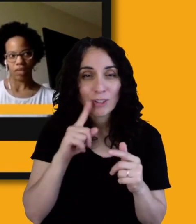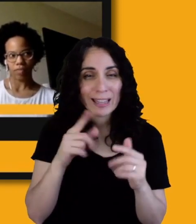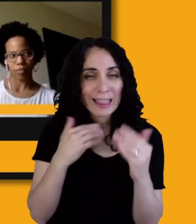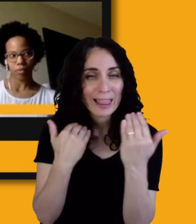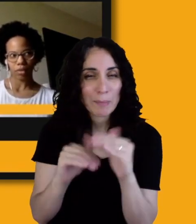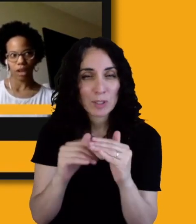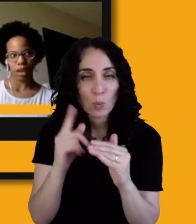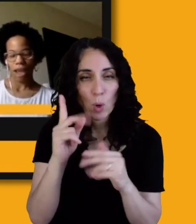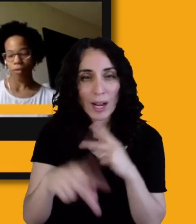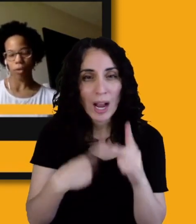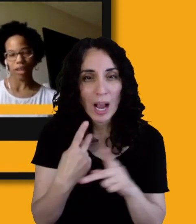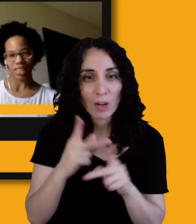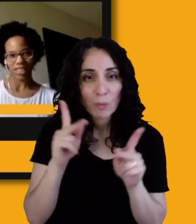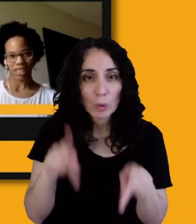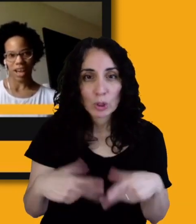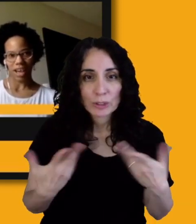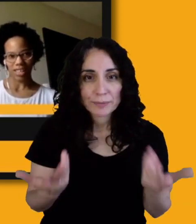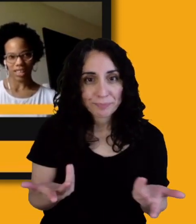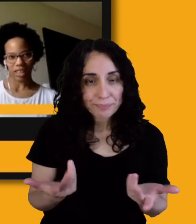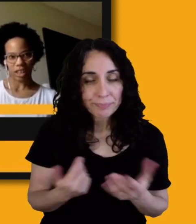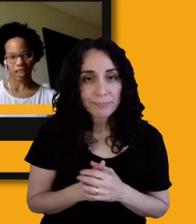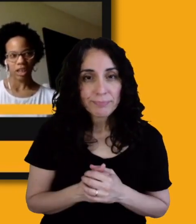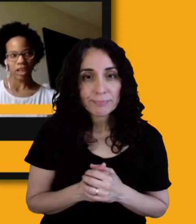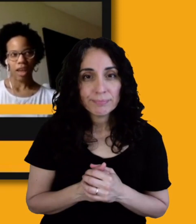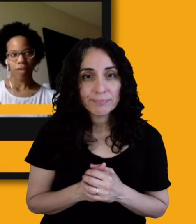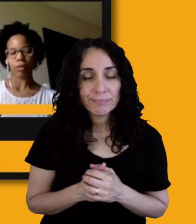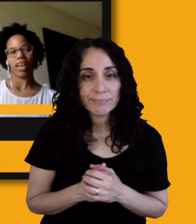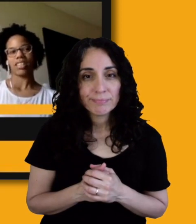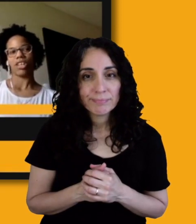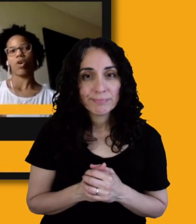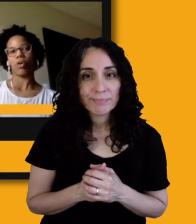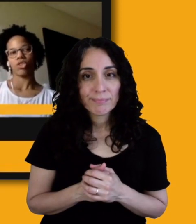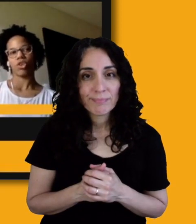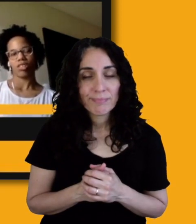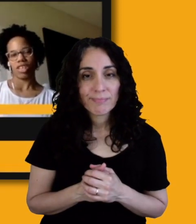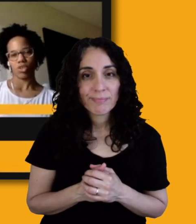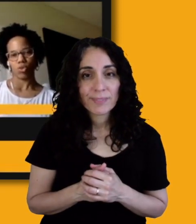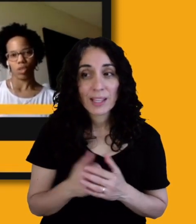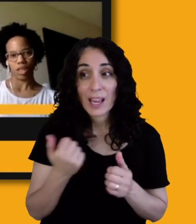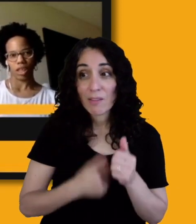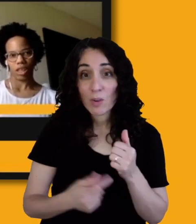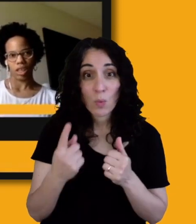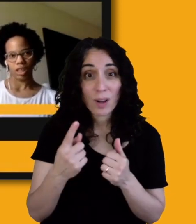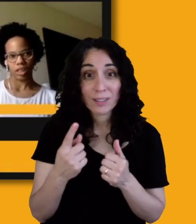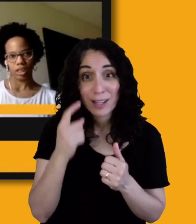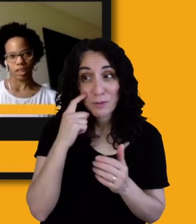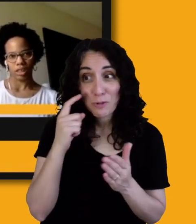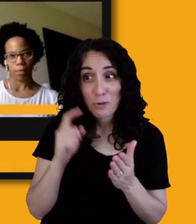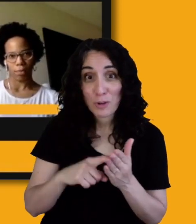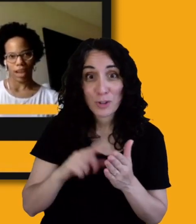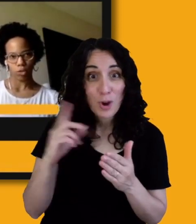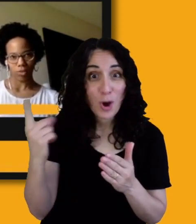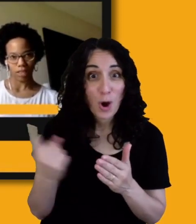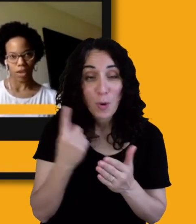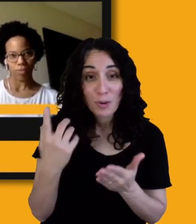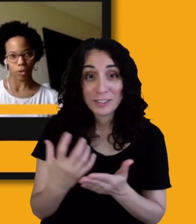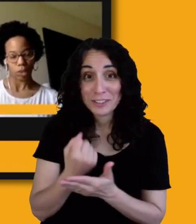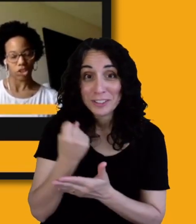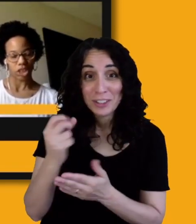And everyone I see, everyone I see always goes into the, the bathroom that's meant for wheelchairs.